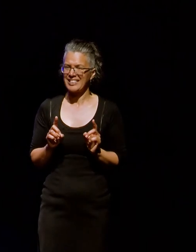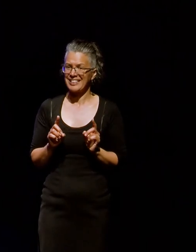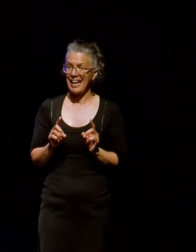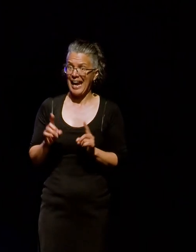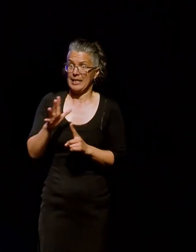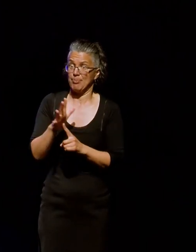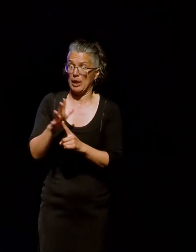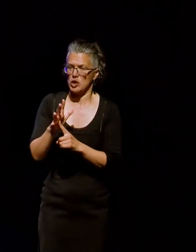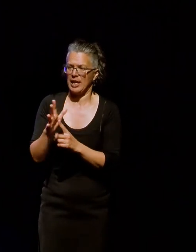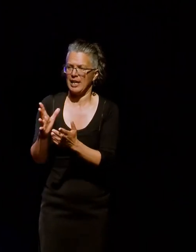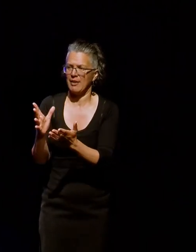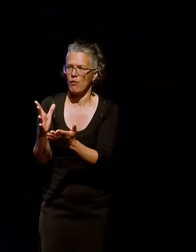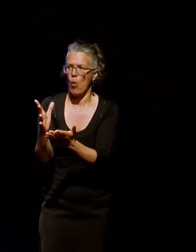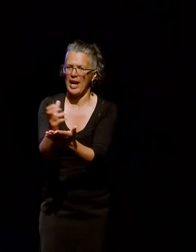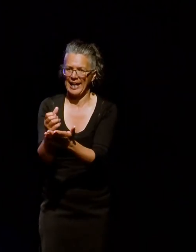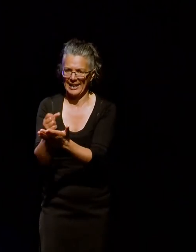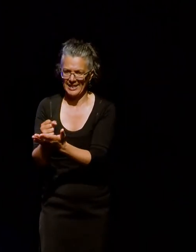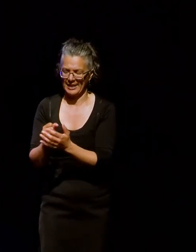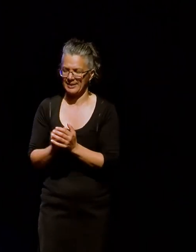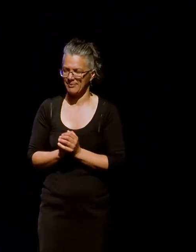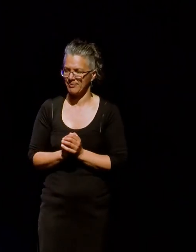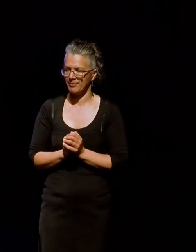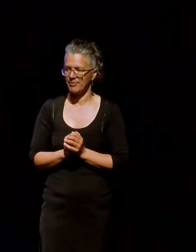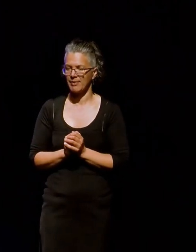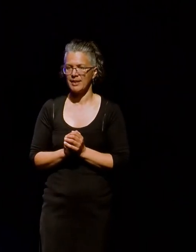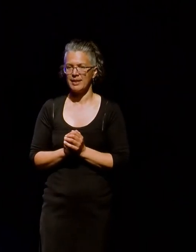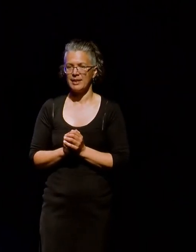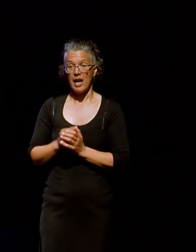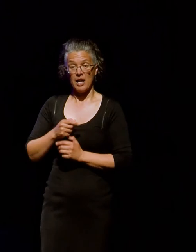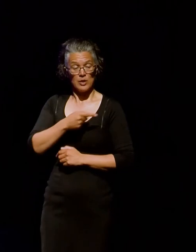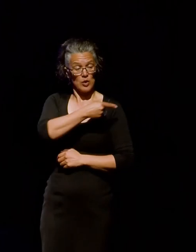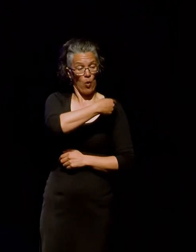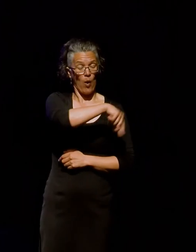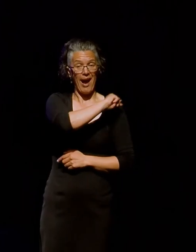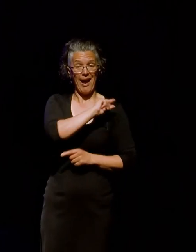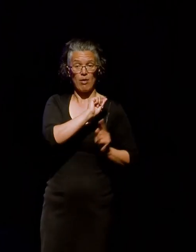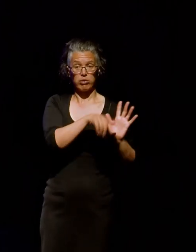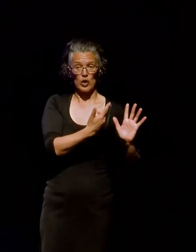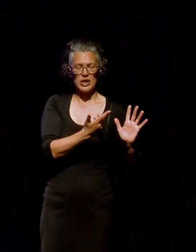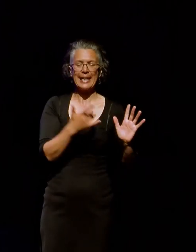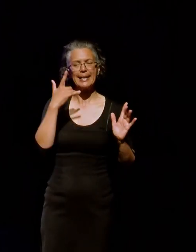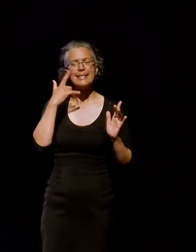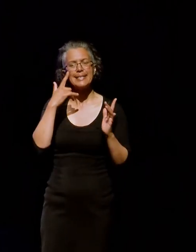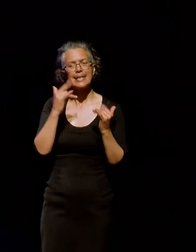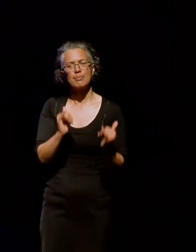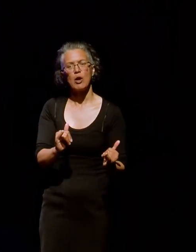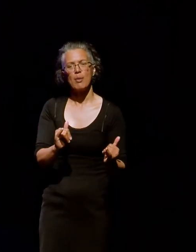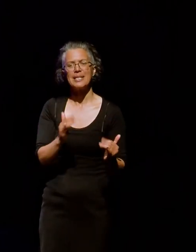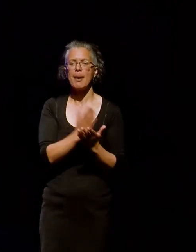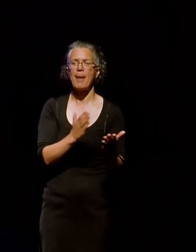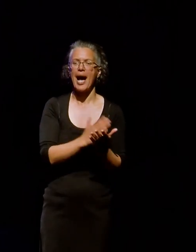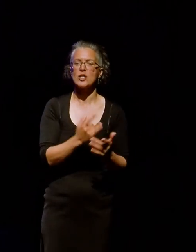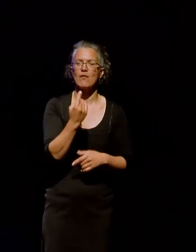going to talk a little bit today about a project that we're running, which is very much an experiment. And it's part of our ATL 100